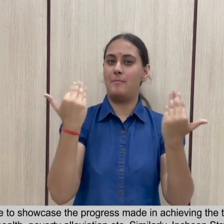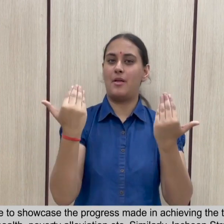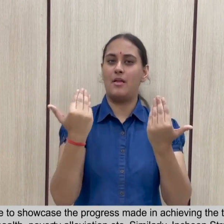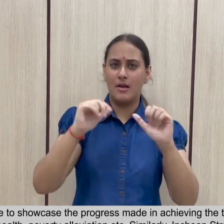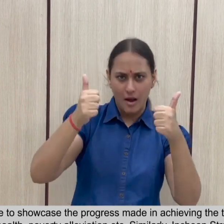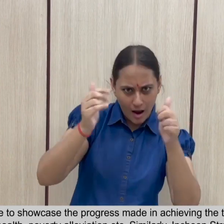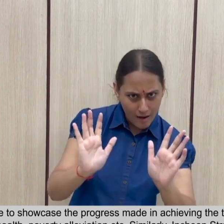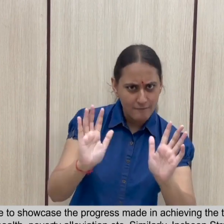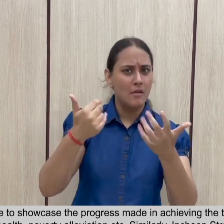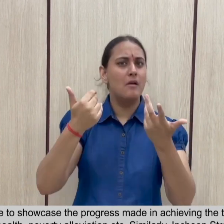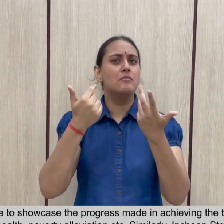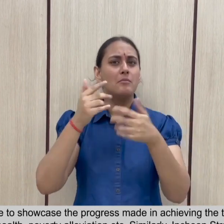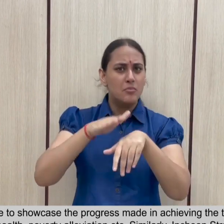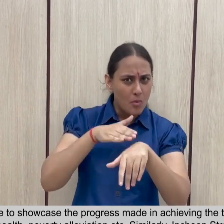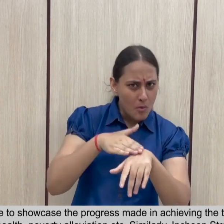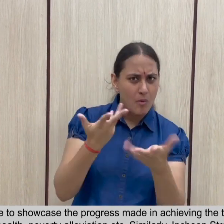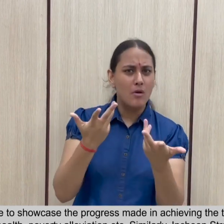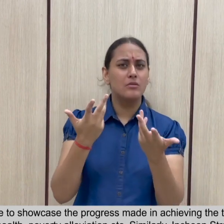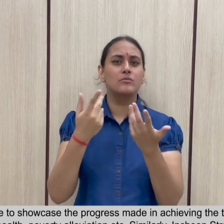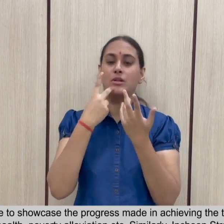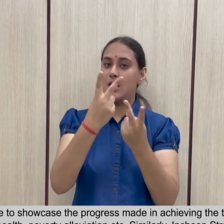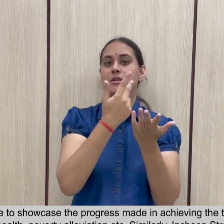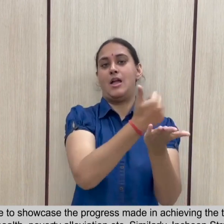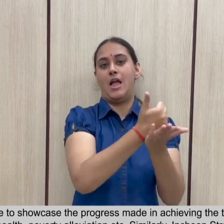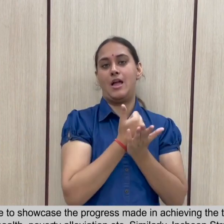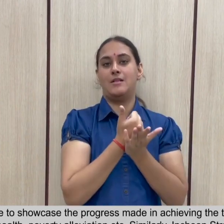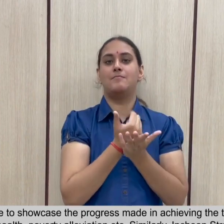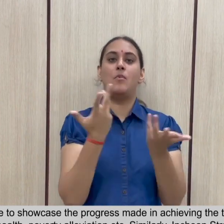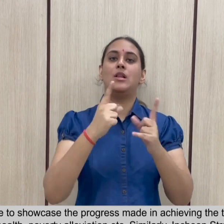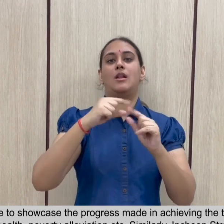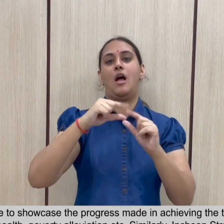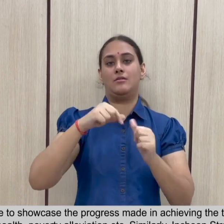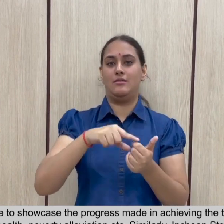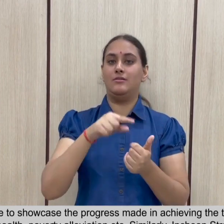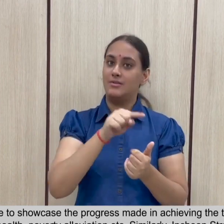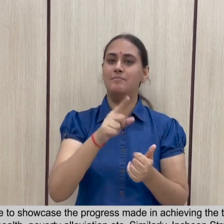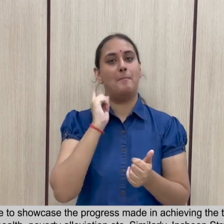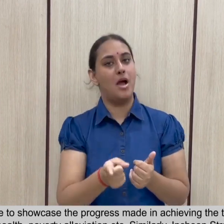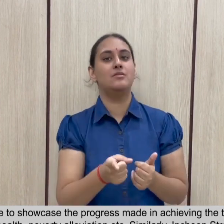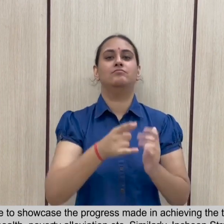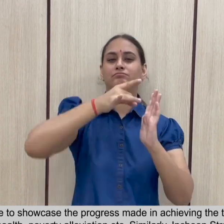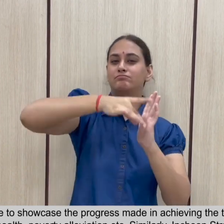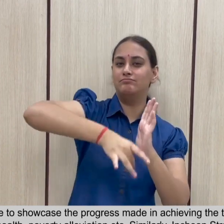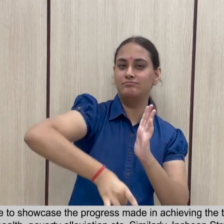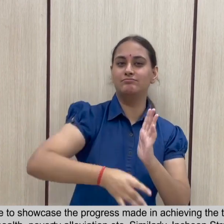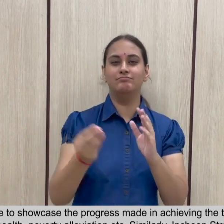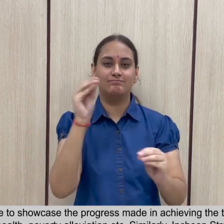by promoting education, health,